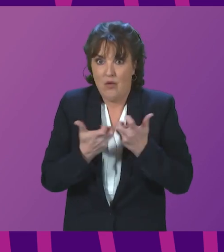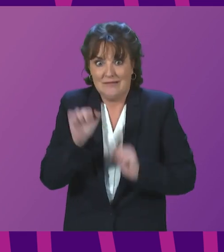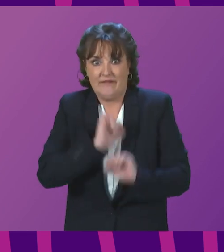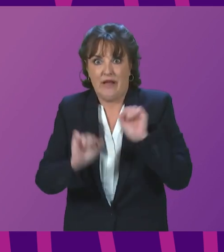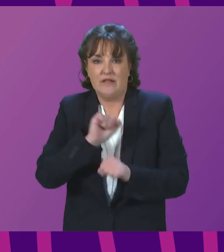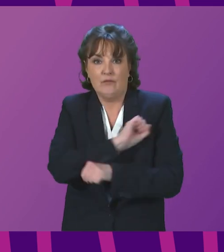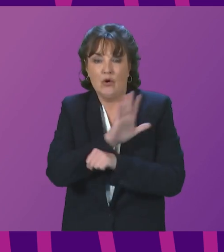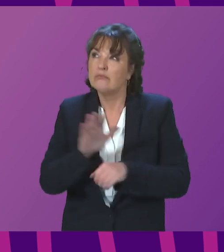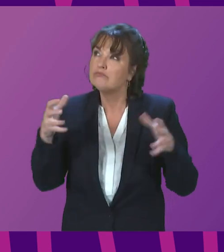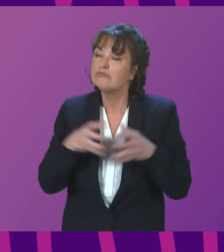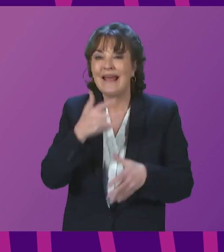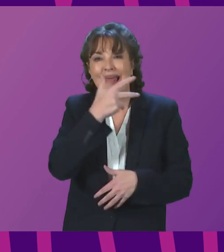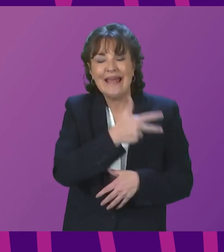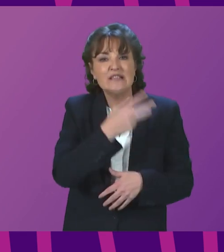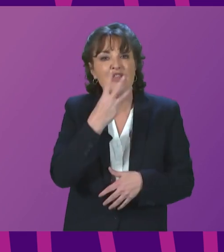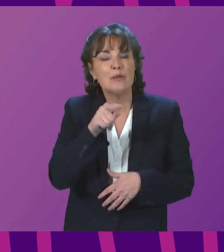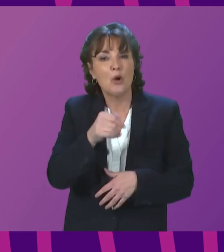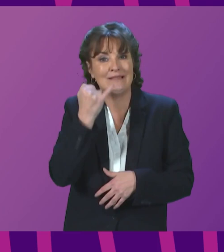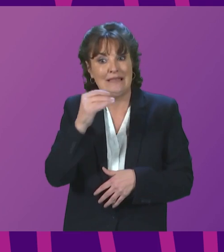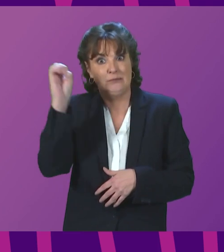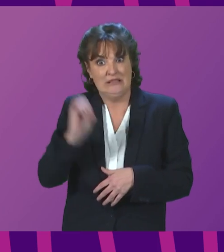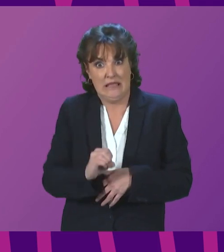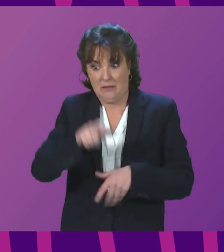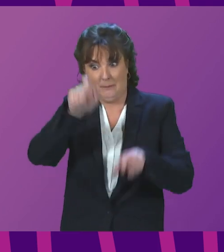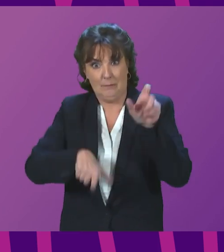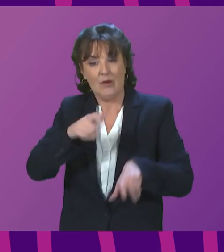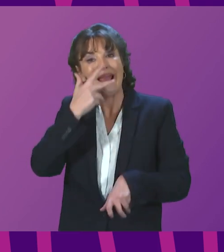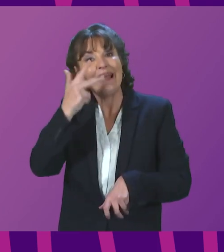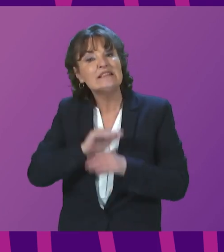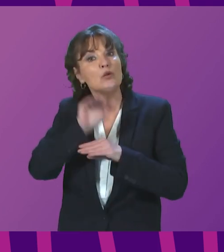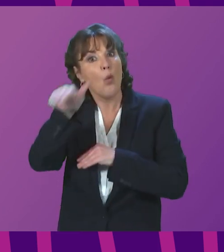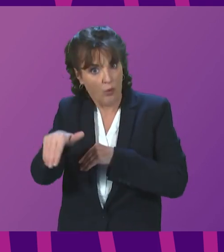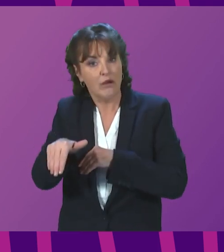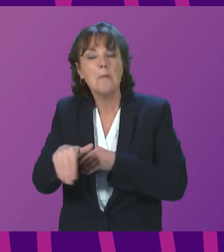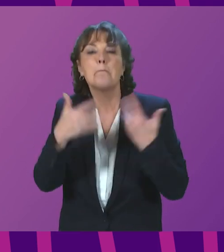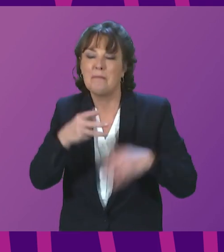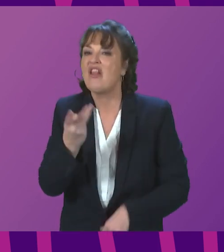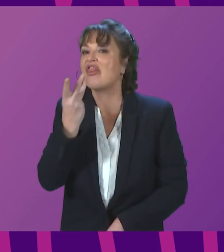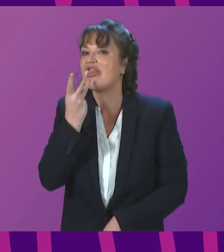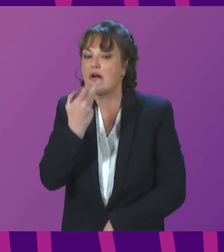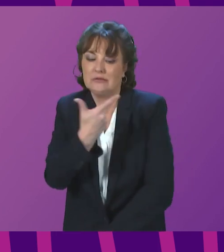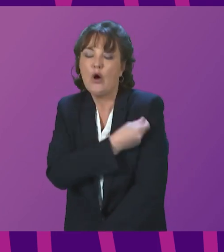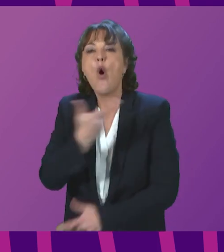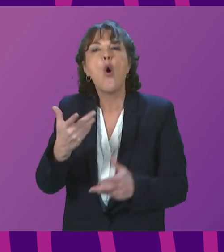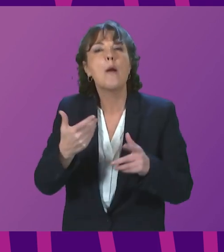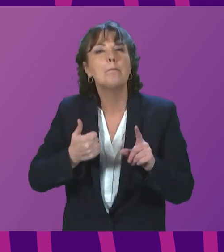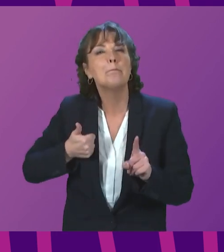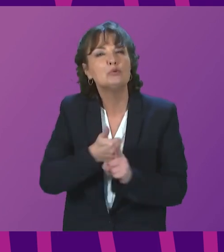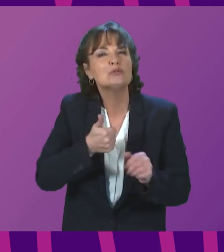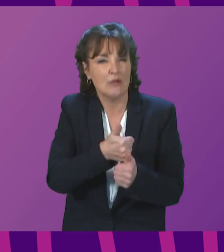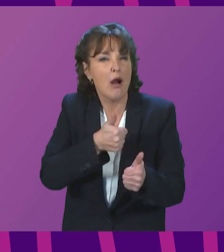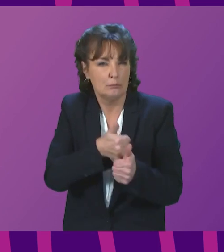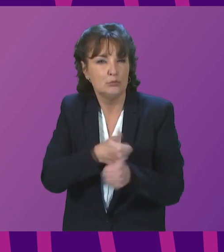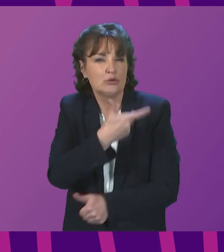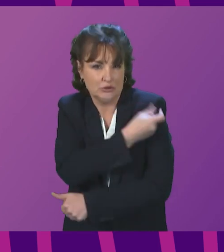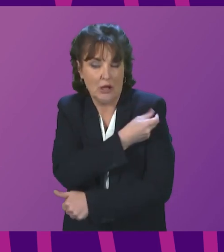86.3 per cent of eligible people aged 18 and over have received a third or booster dose of vaccine